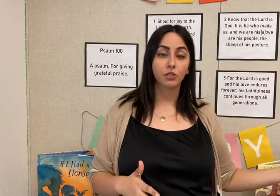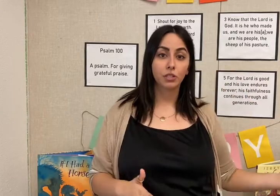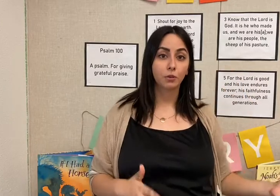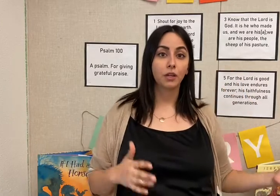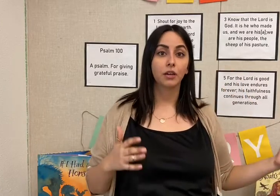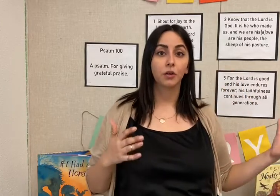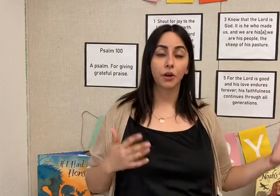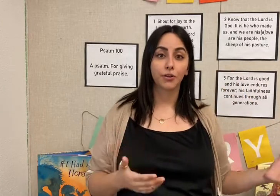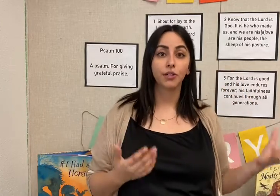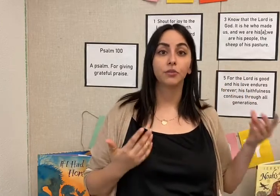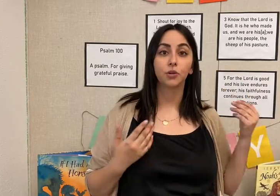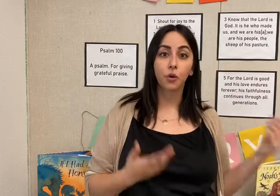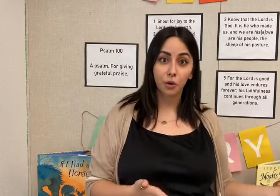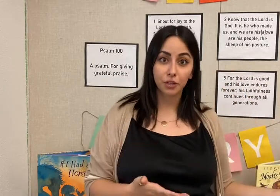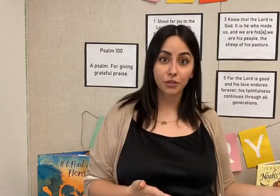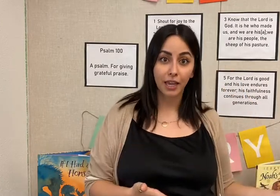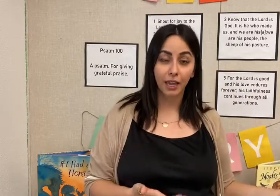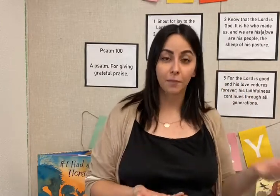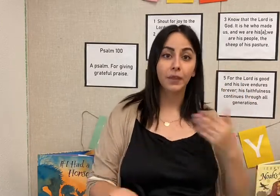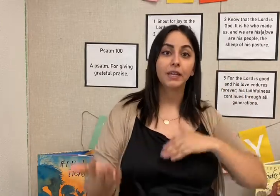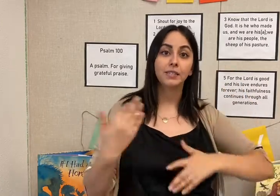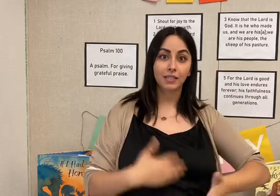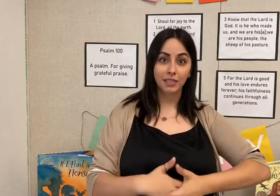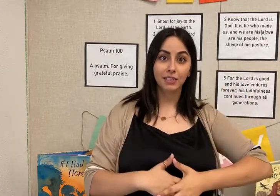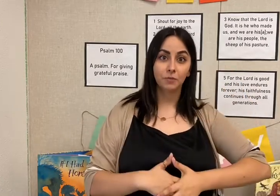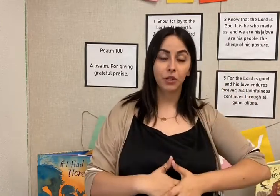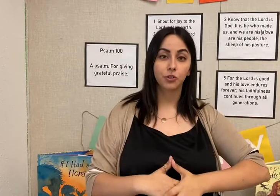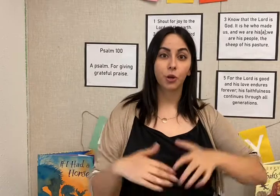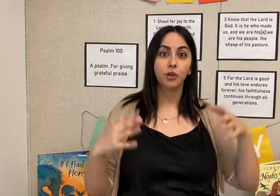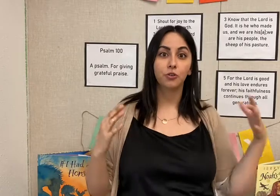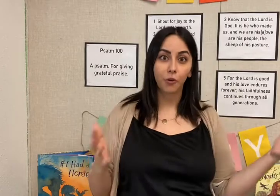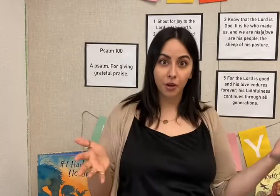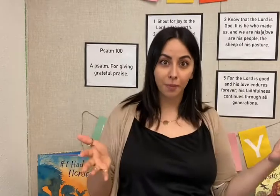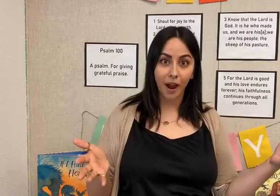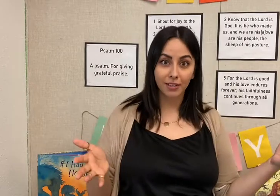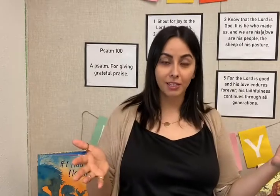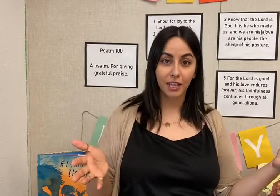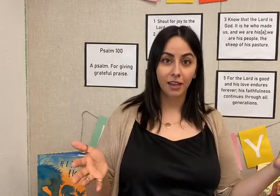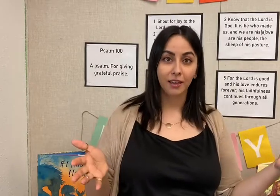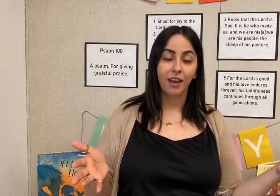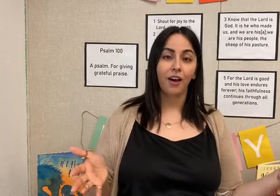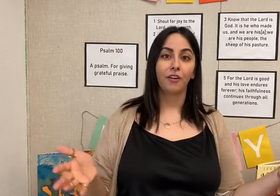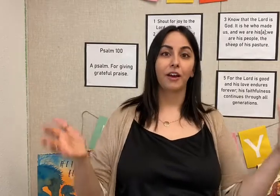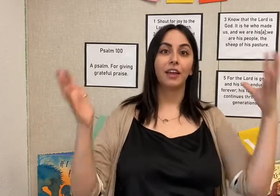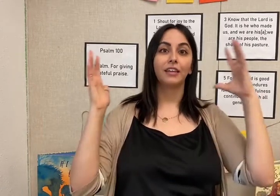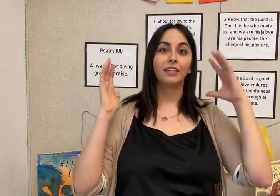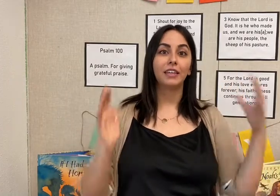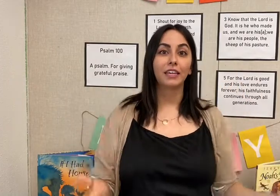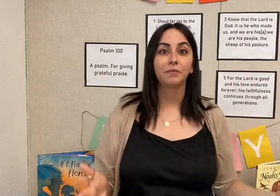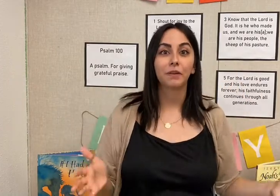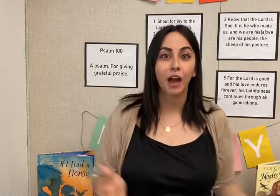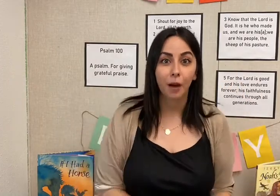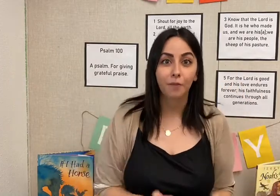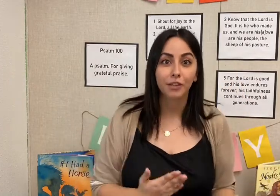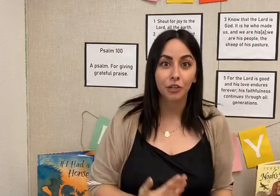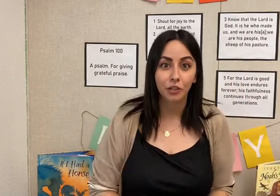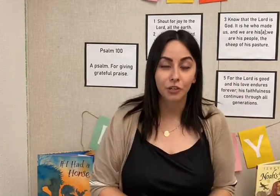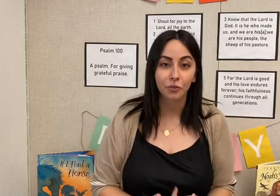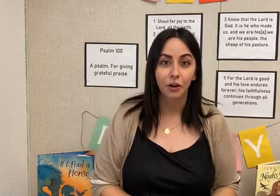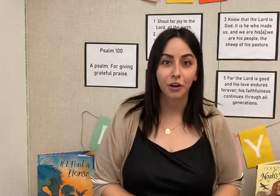sibling or guardian record you saying it. Send it to me so I can know you're practicing, all right? And keep up the good work.